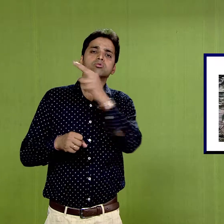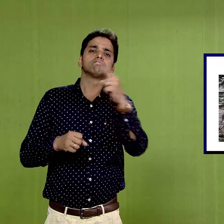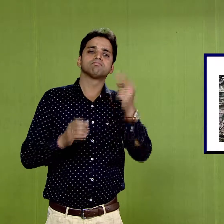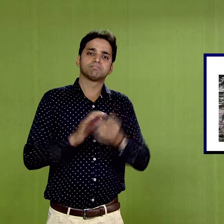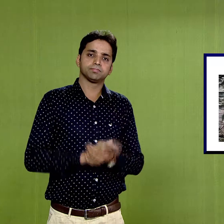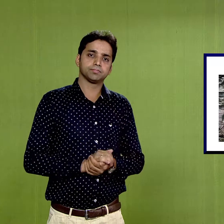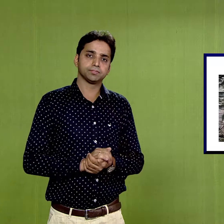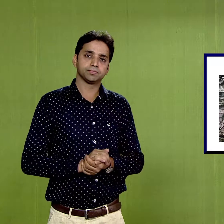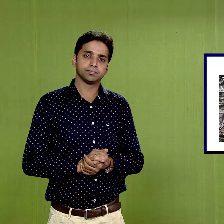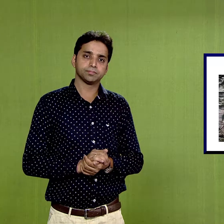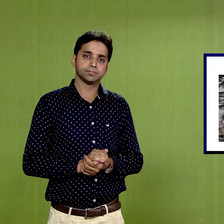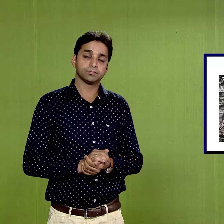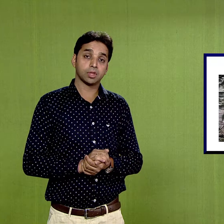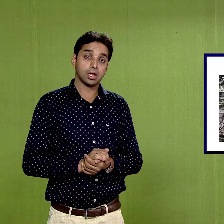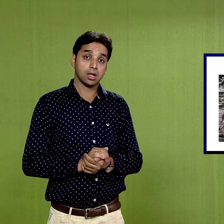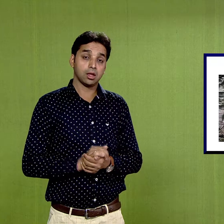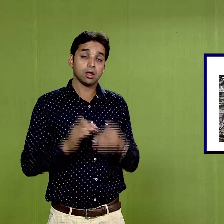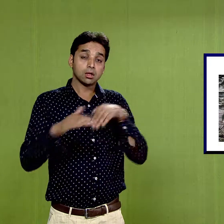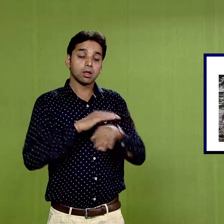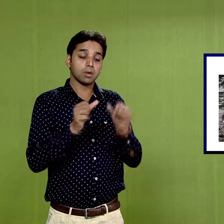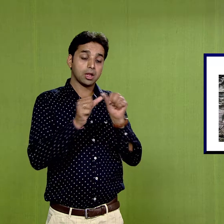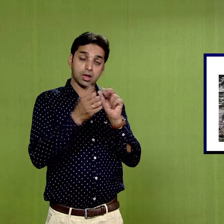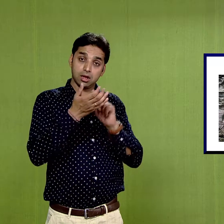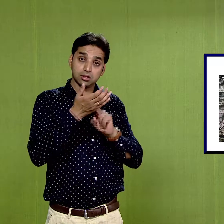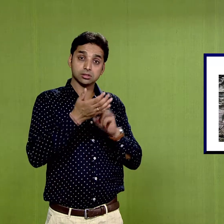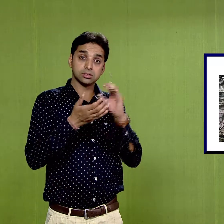In our ancient literary sources,